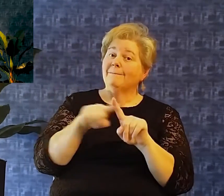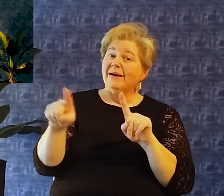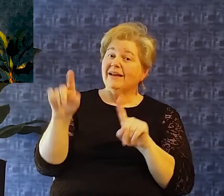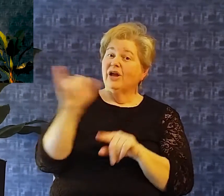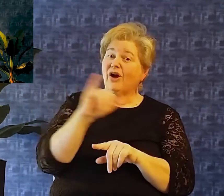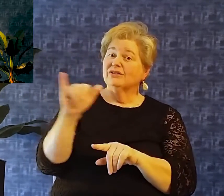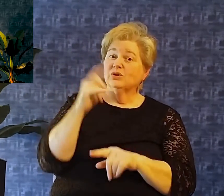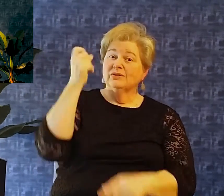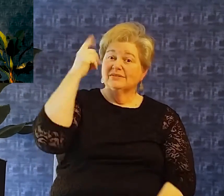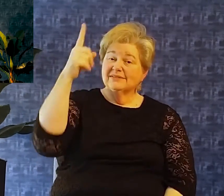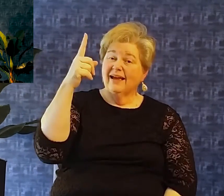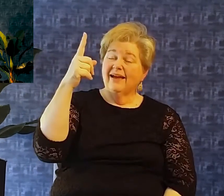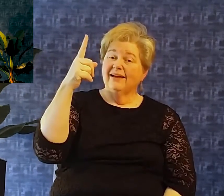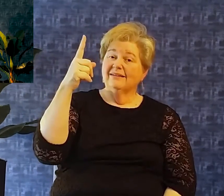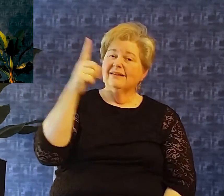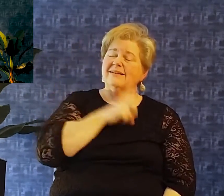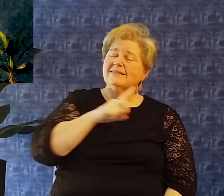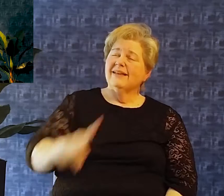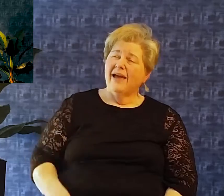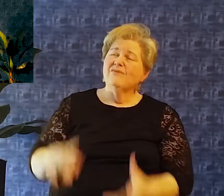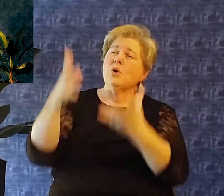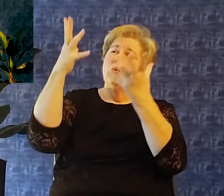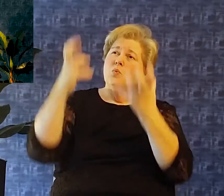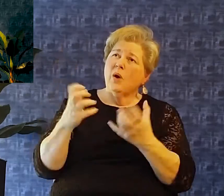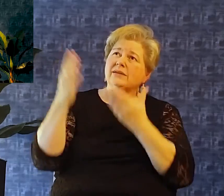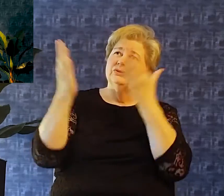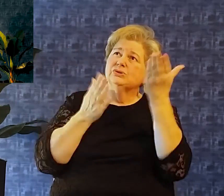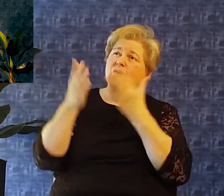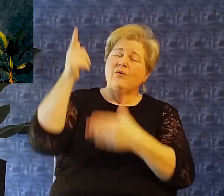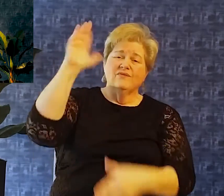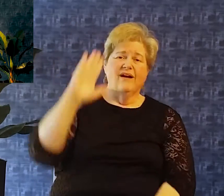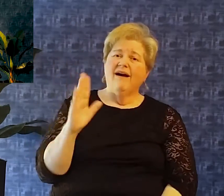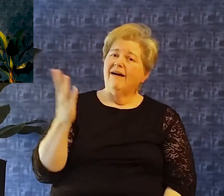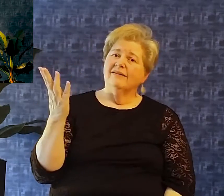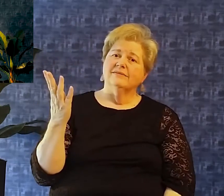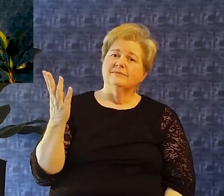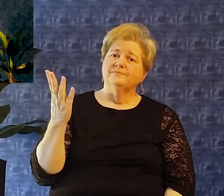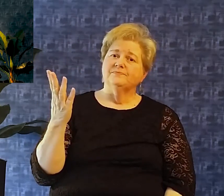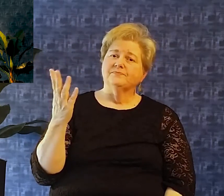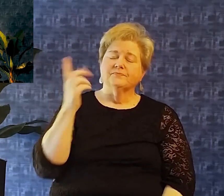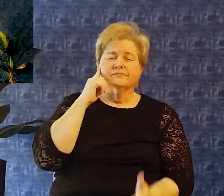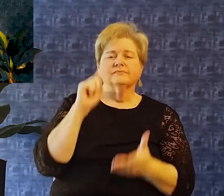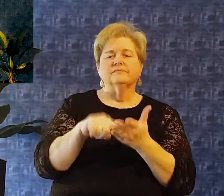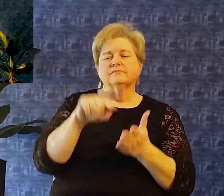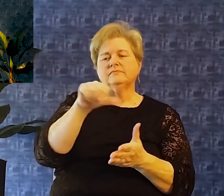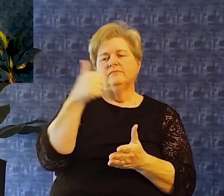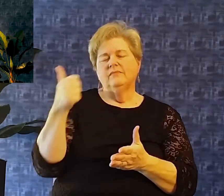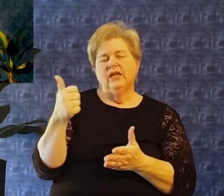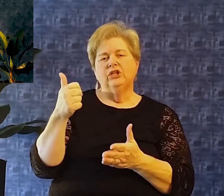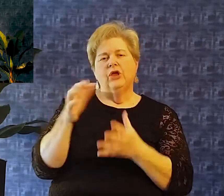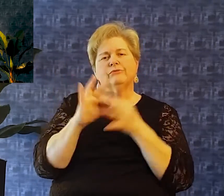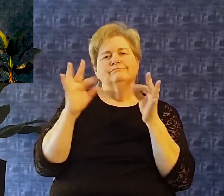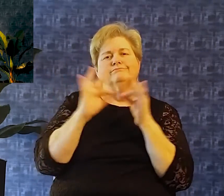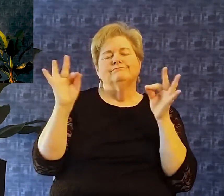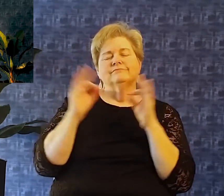Notice another description that he uses of himself in verse two He says preserve me for I am godly save